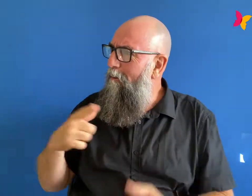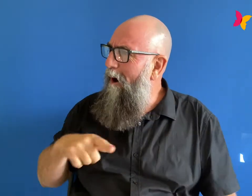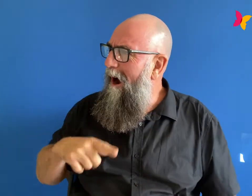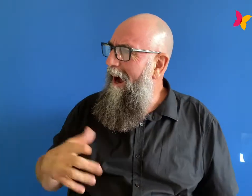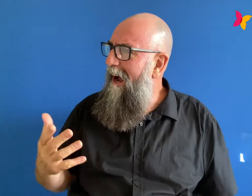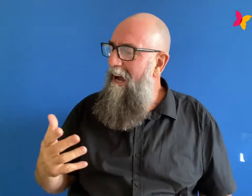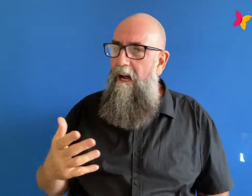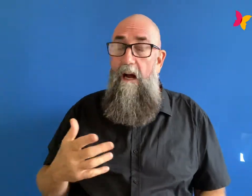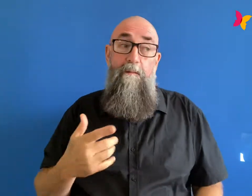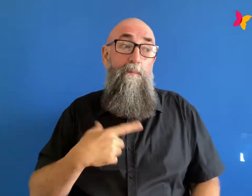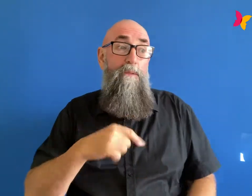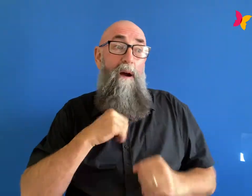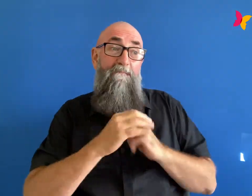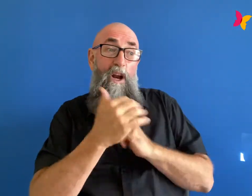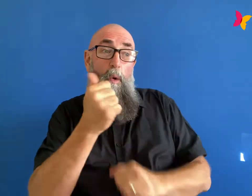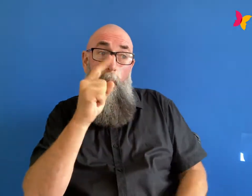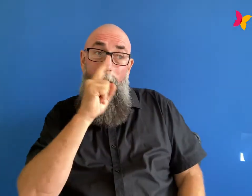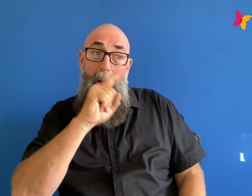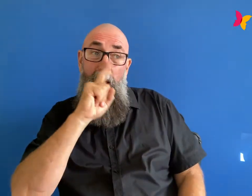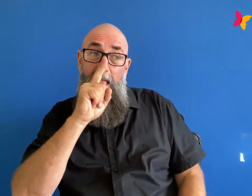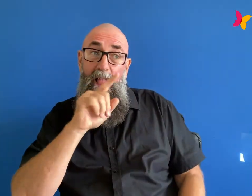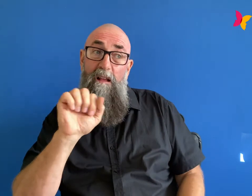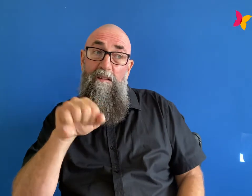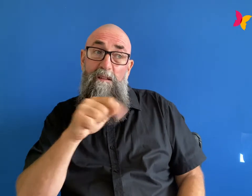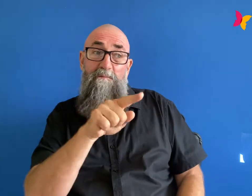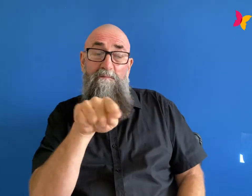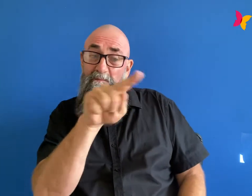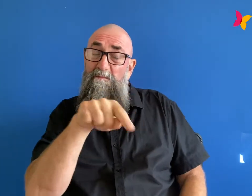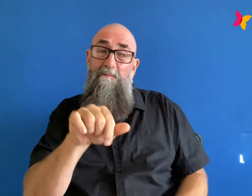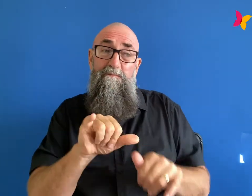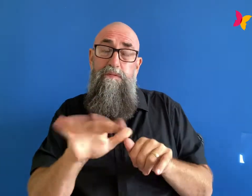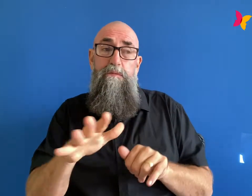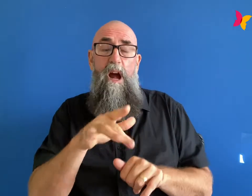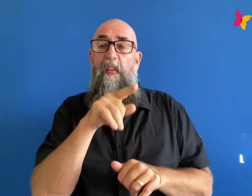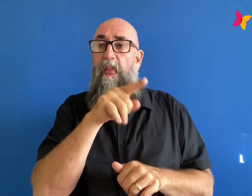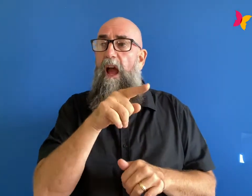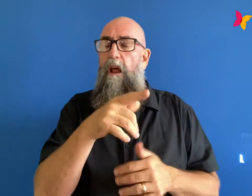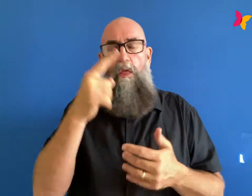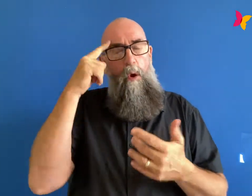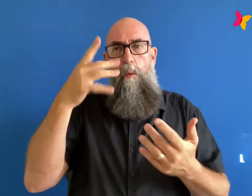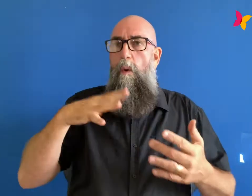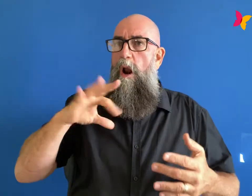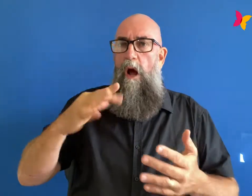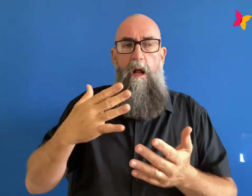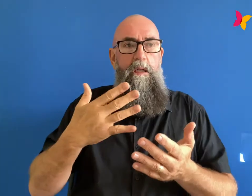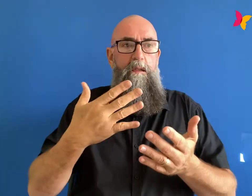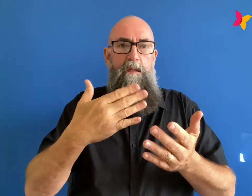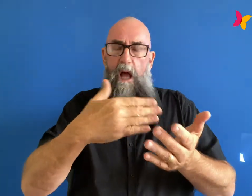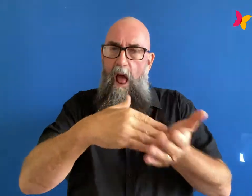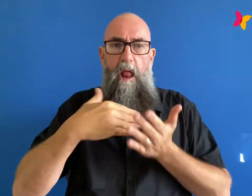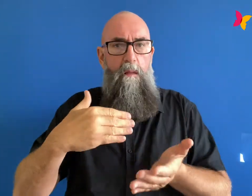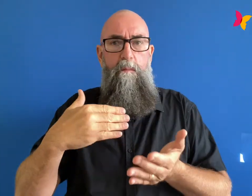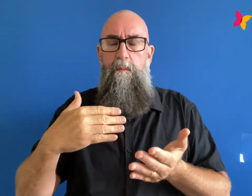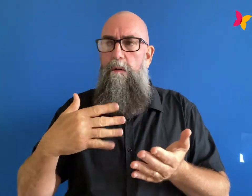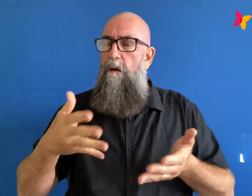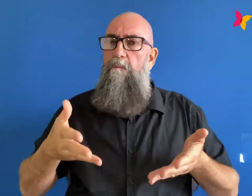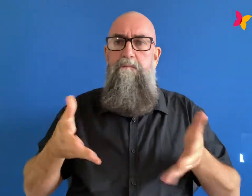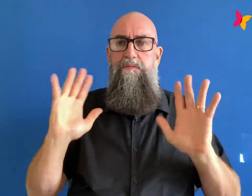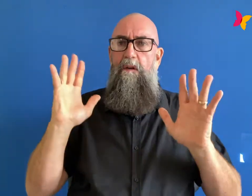they i think they found the place where they could be of help and they really stepped up